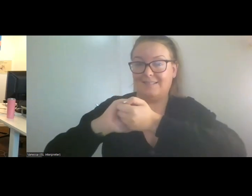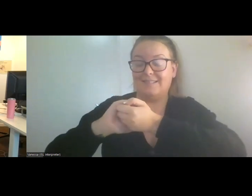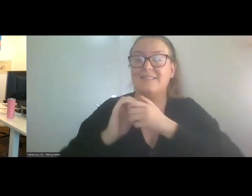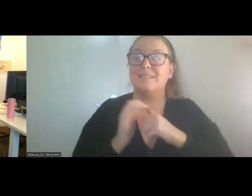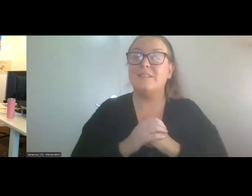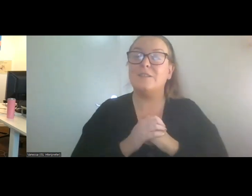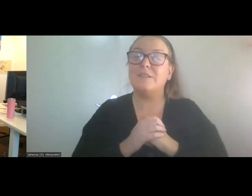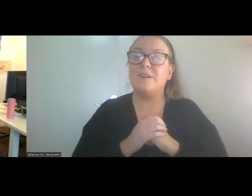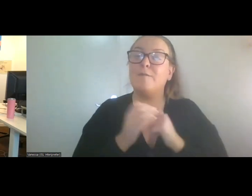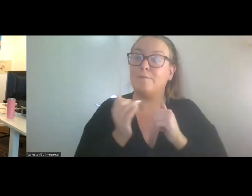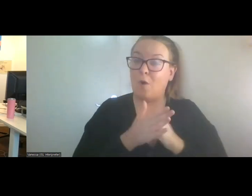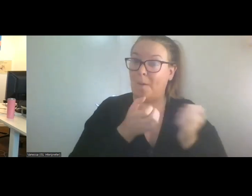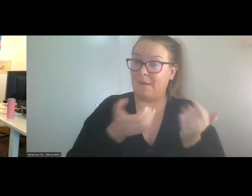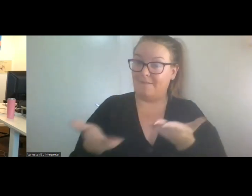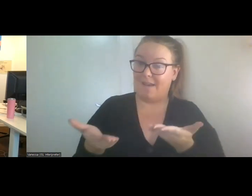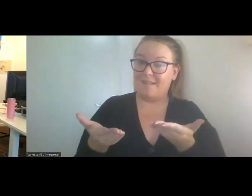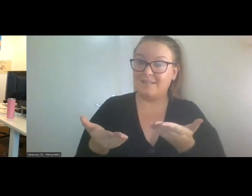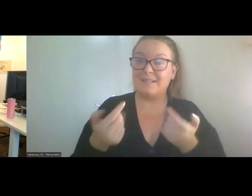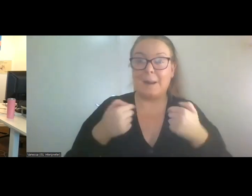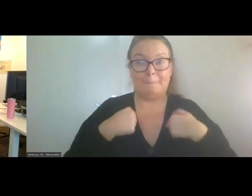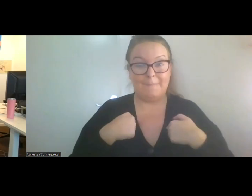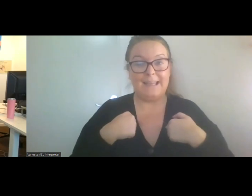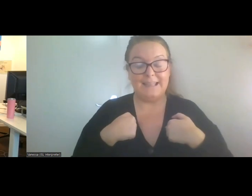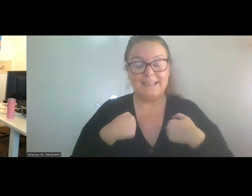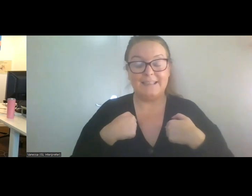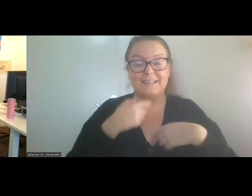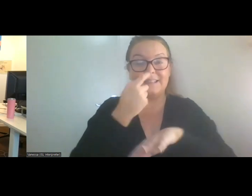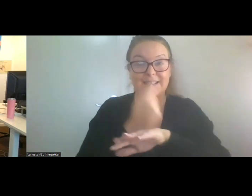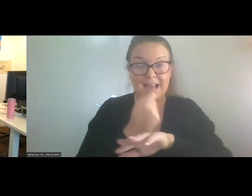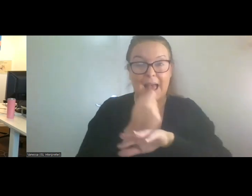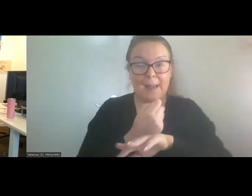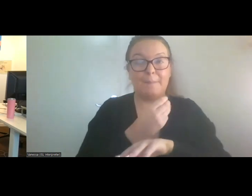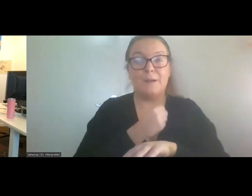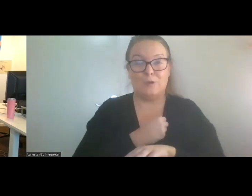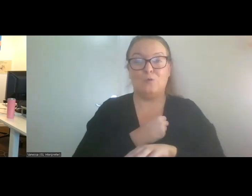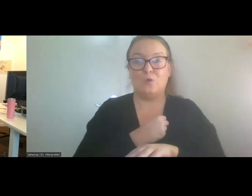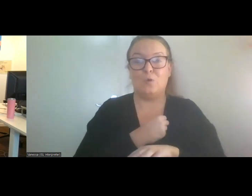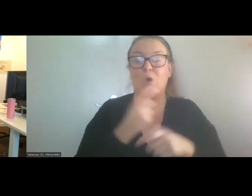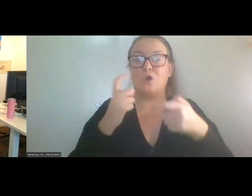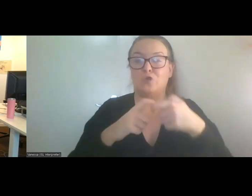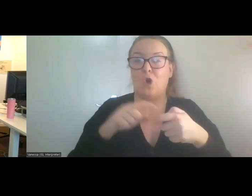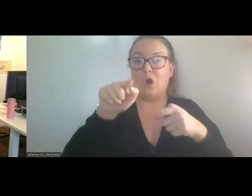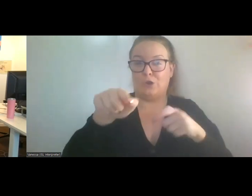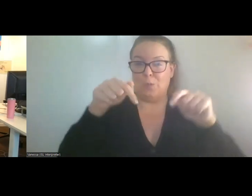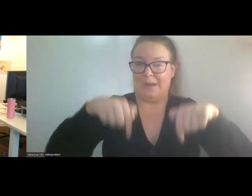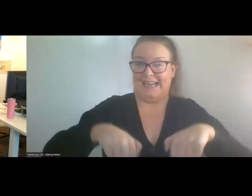providing me time to join you today. Thank you.